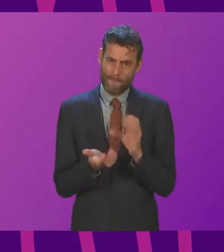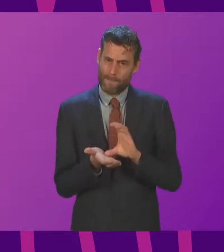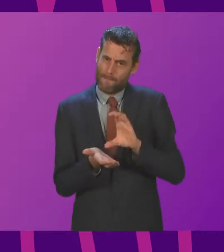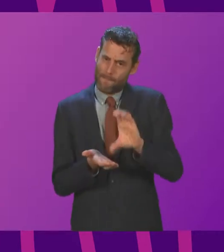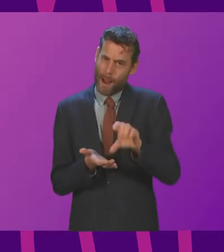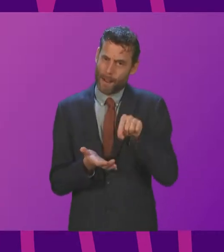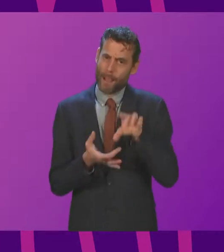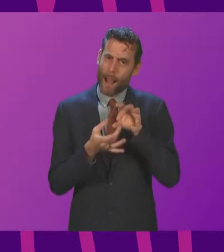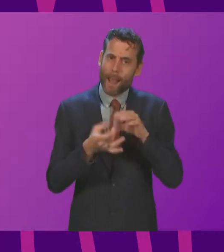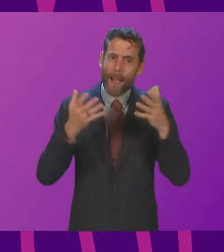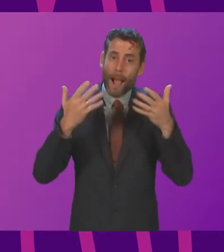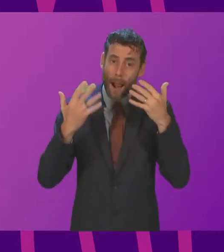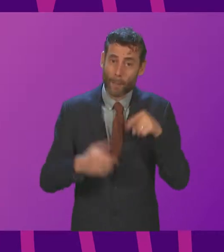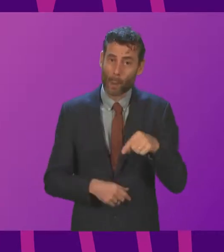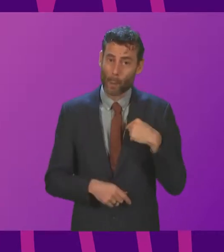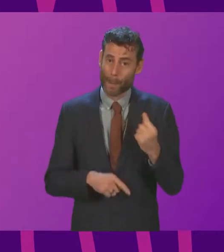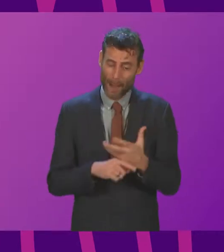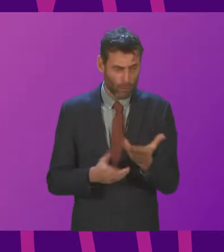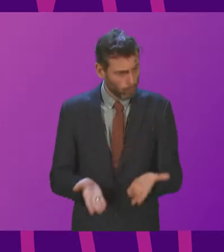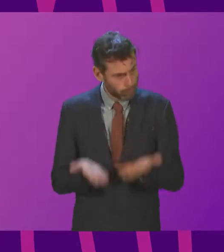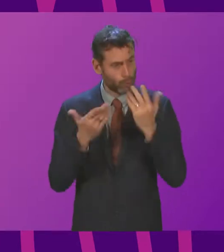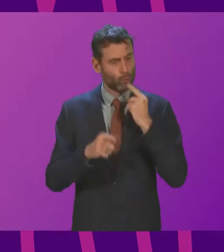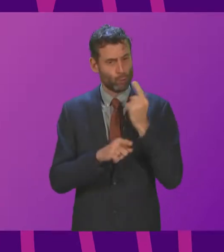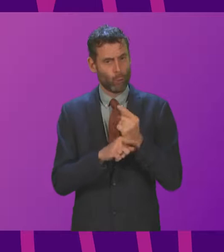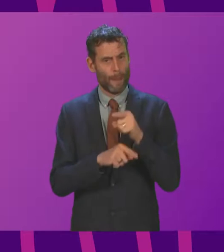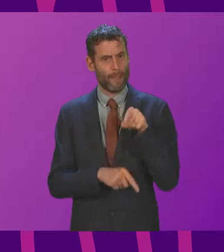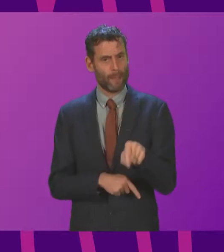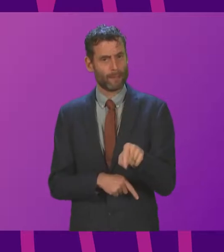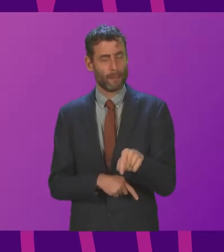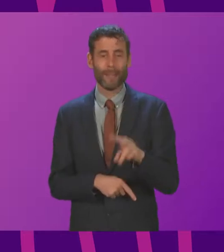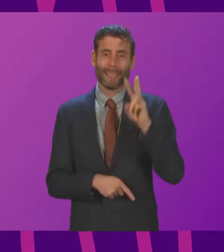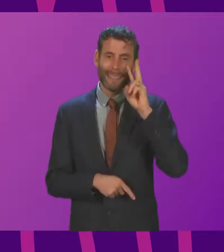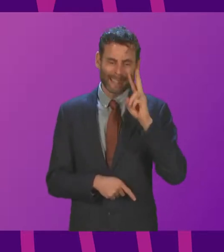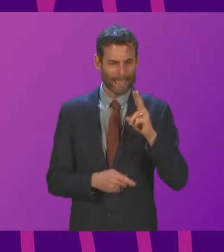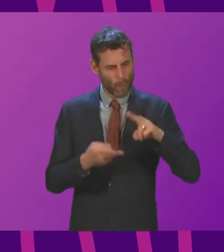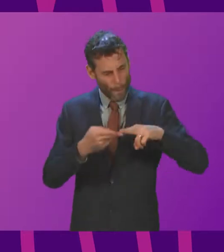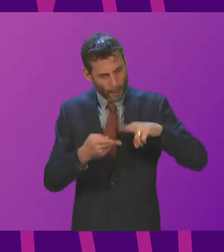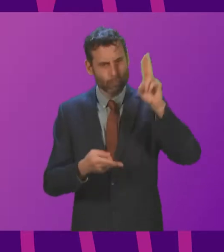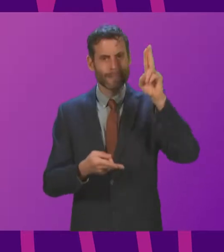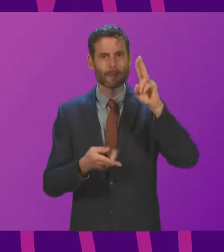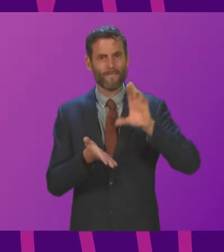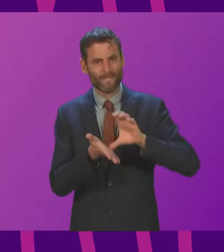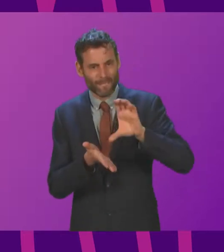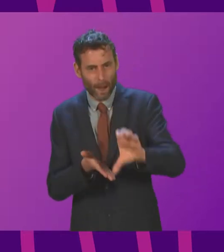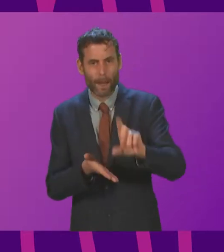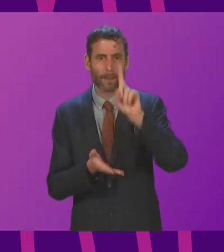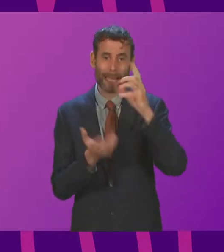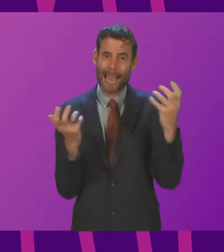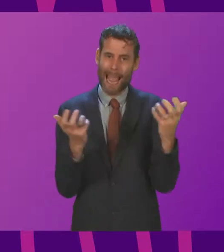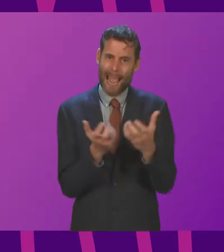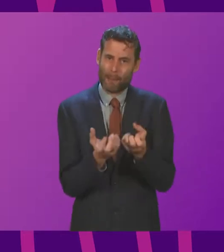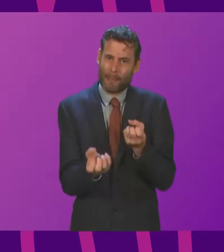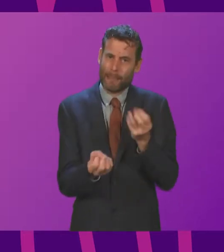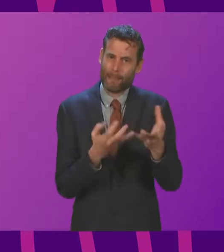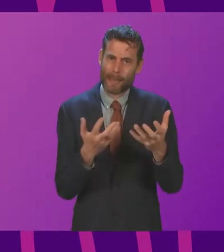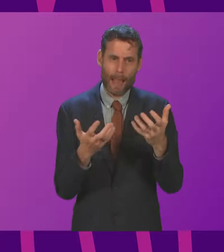over the next two weeks. The quantum of climate finance but also how that finance is used so that it's not